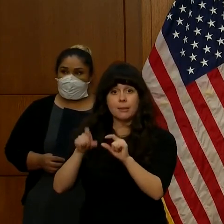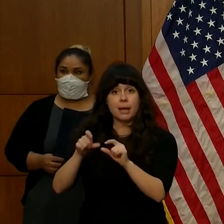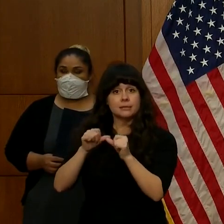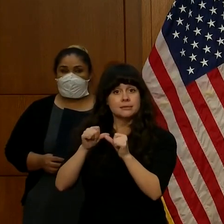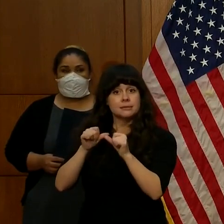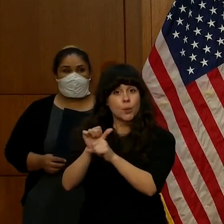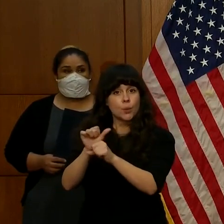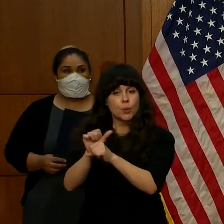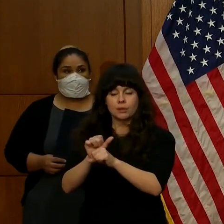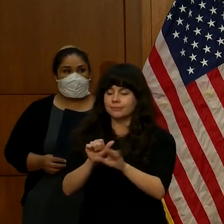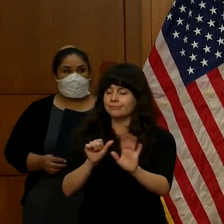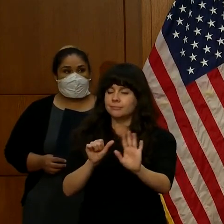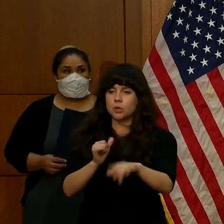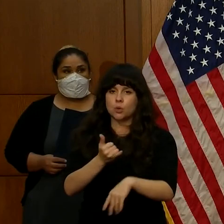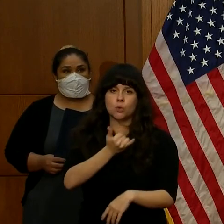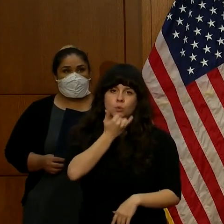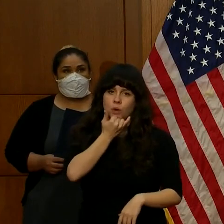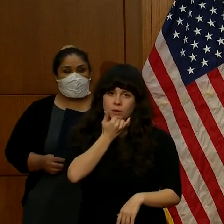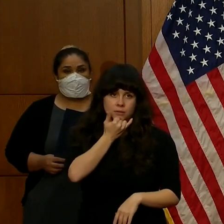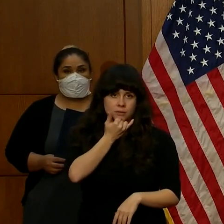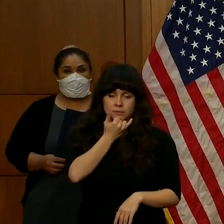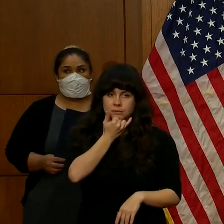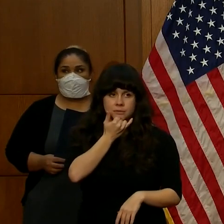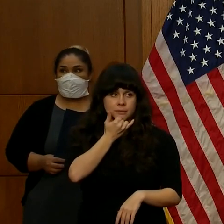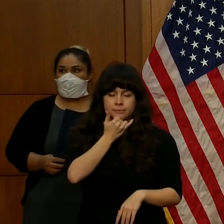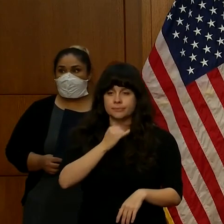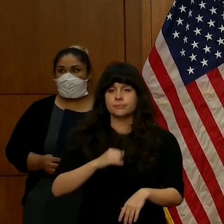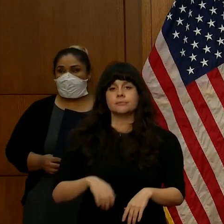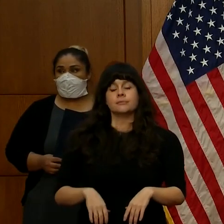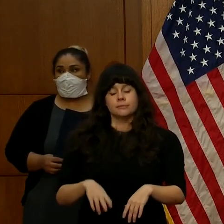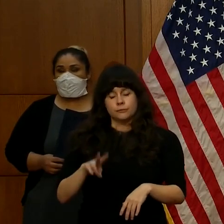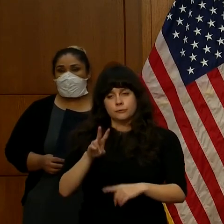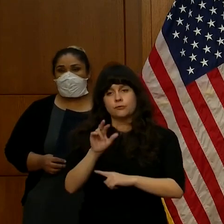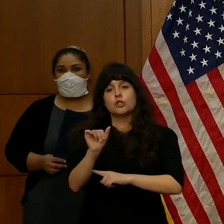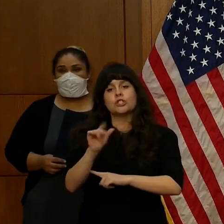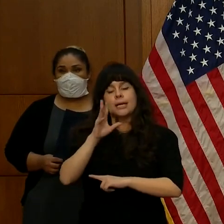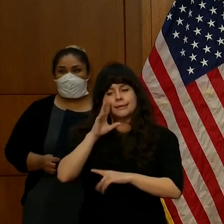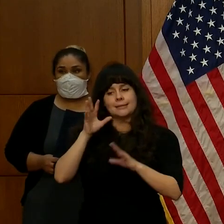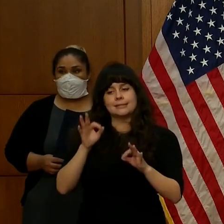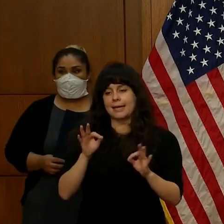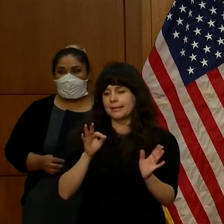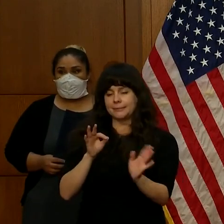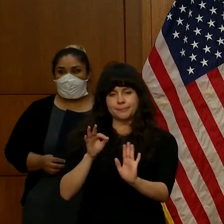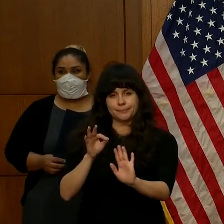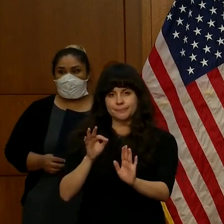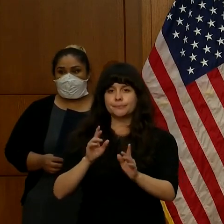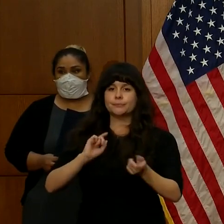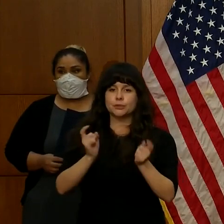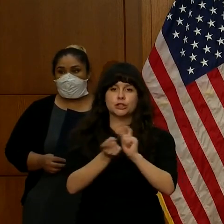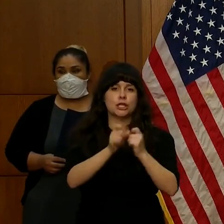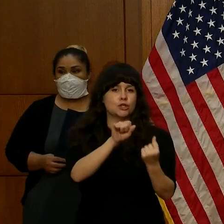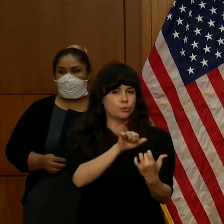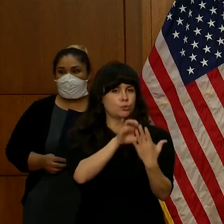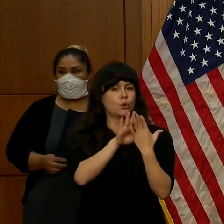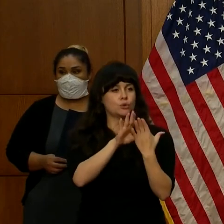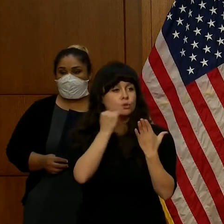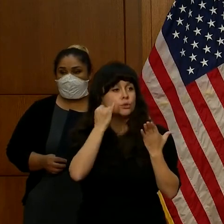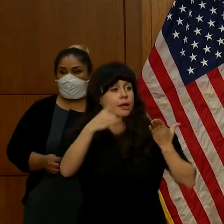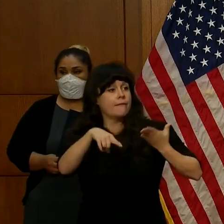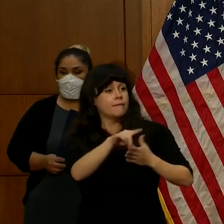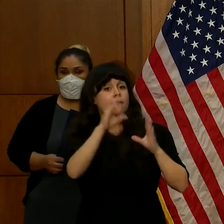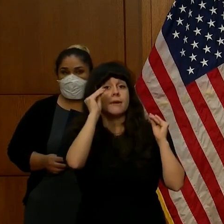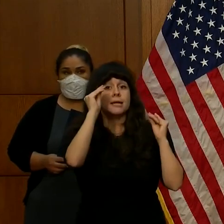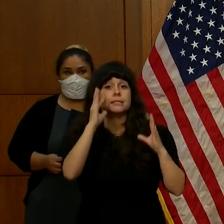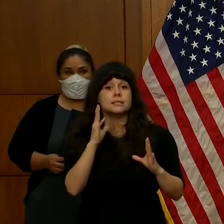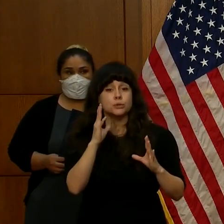that's the wrong thing to do. So Virginia is taking a different approach. If you are a teacher and there's a